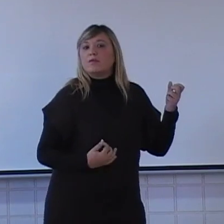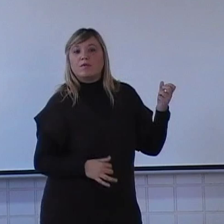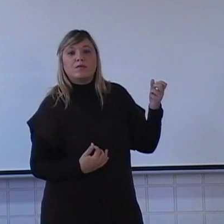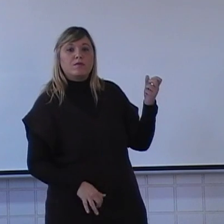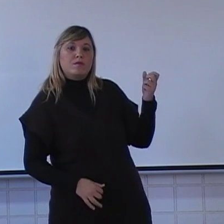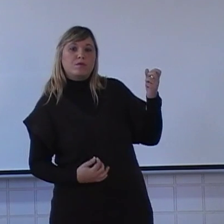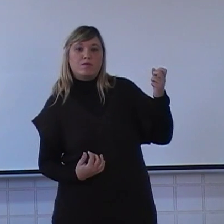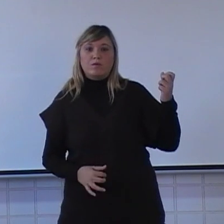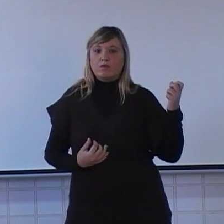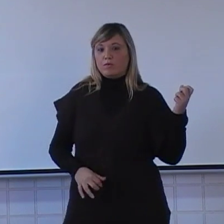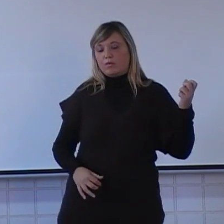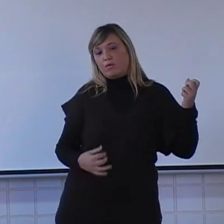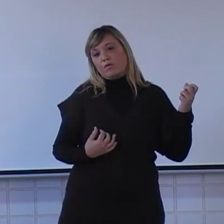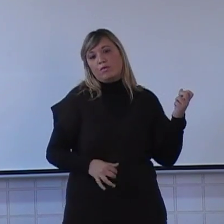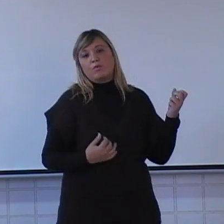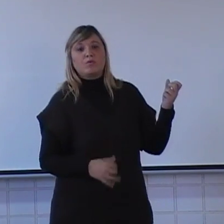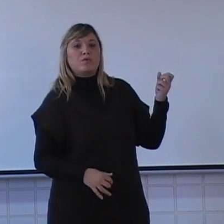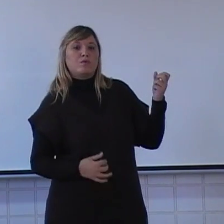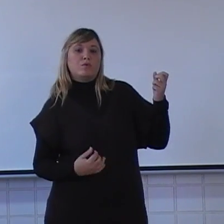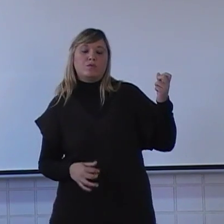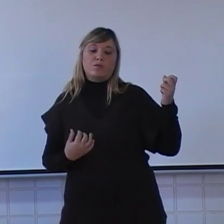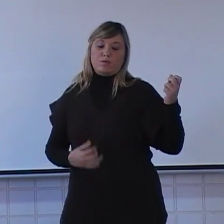more, more, more,